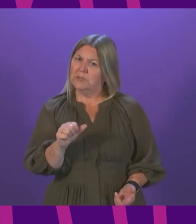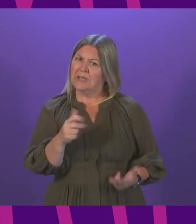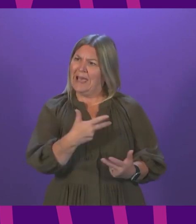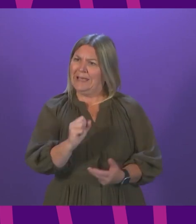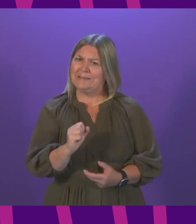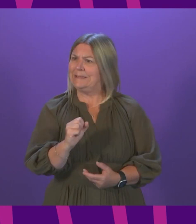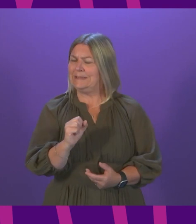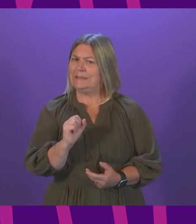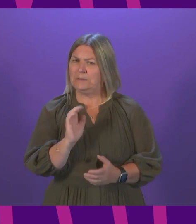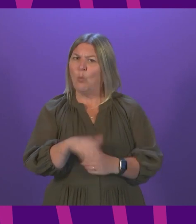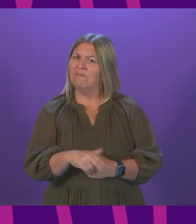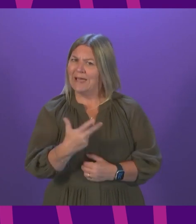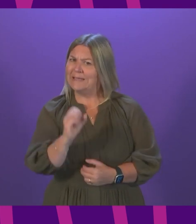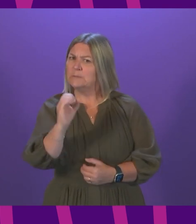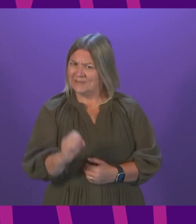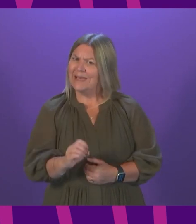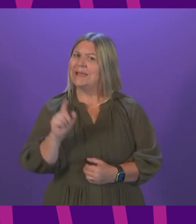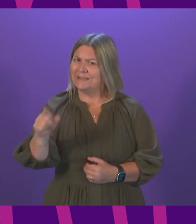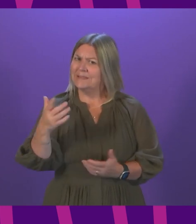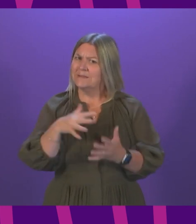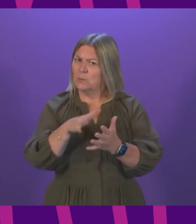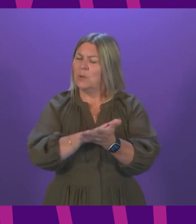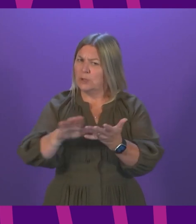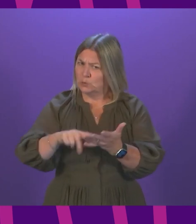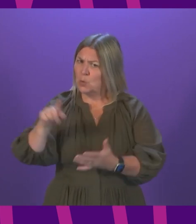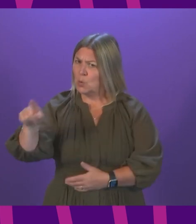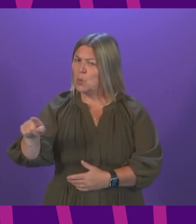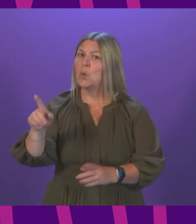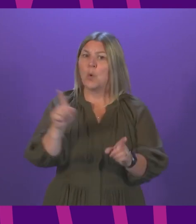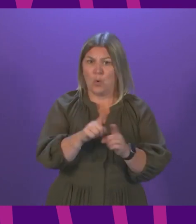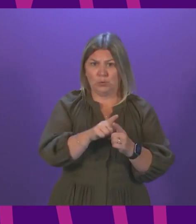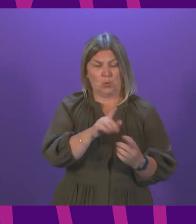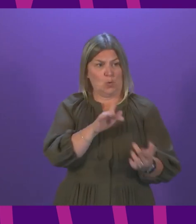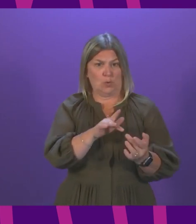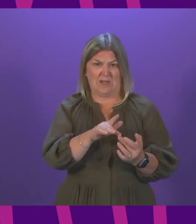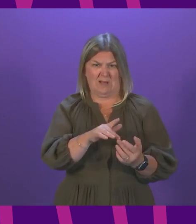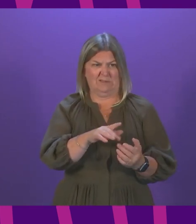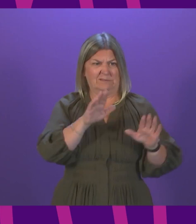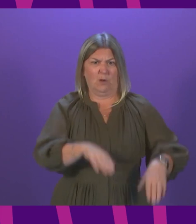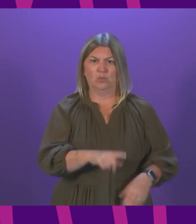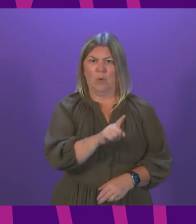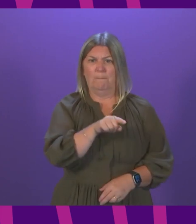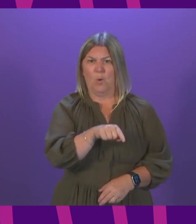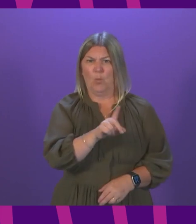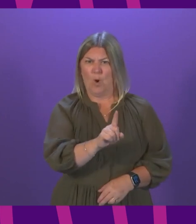case has also dropped to 1.1. So basically, they're only contacting the positive case, but none of their close